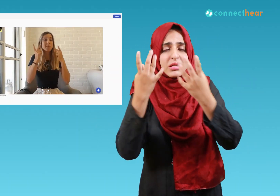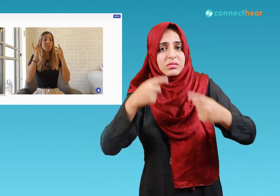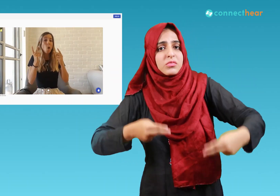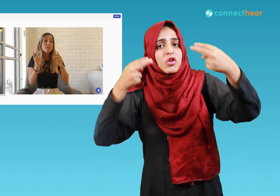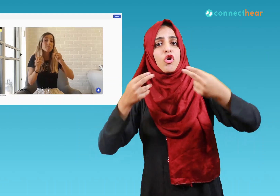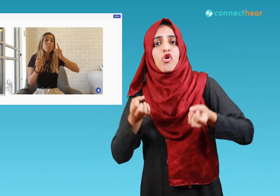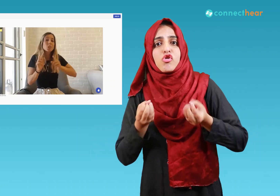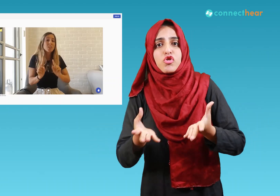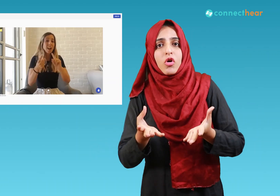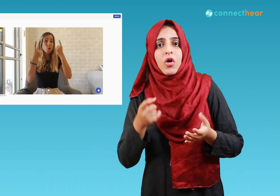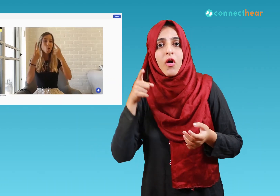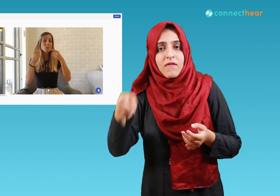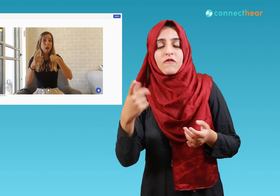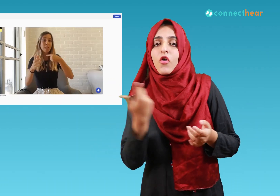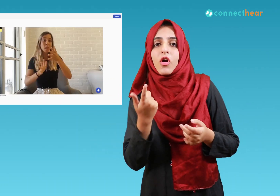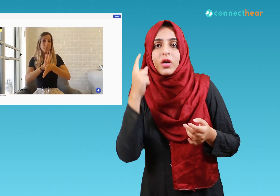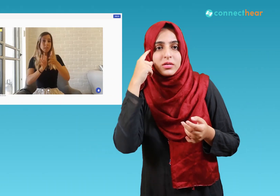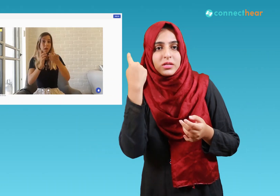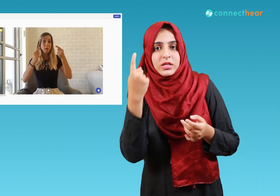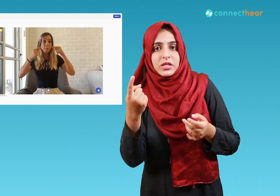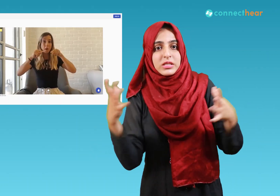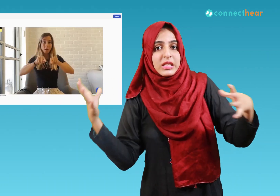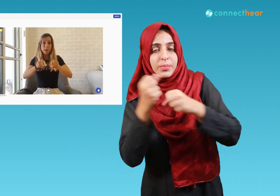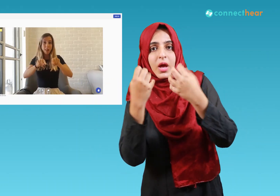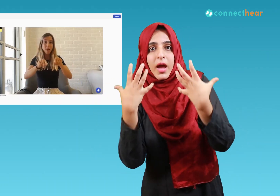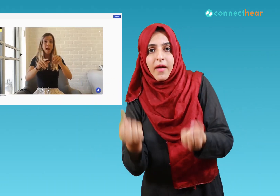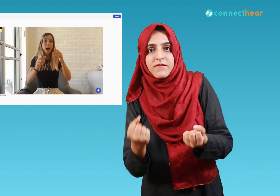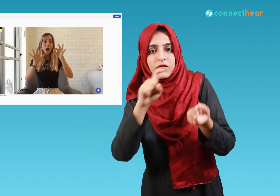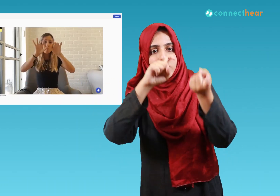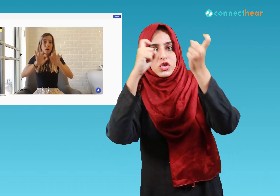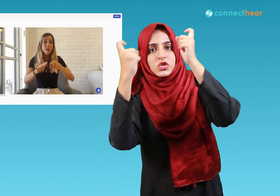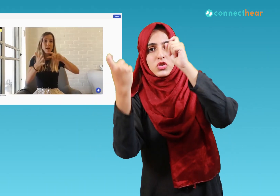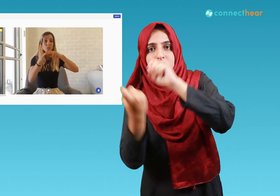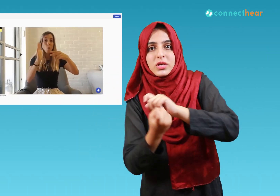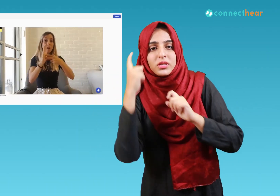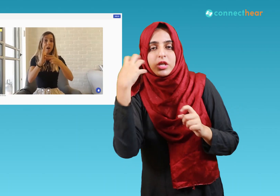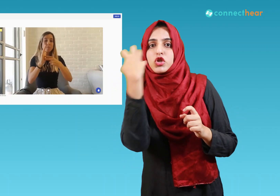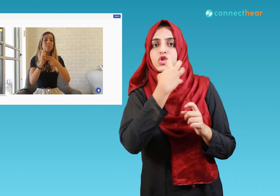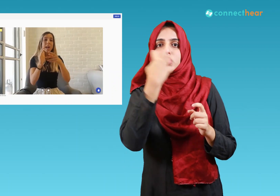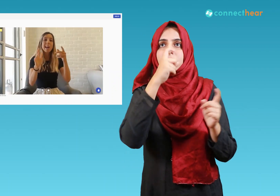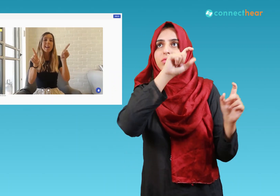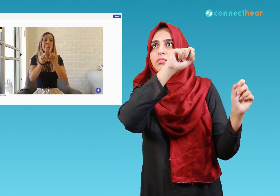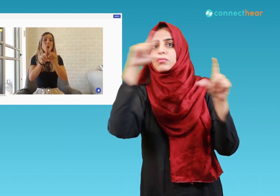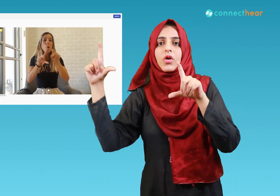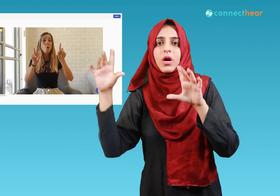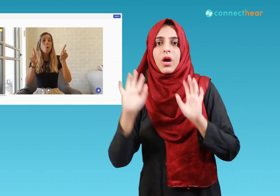platforms have a feature that automatically shifts the main video to the person who is speaking but that is all based on